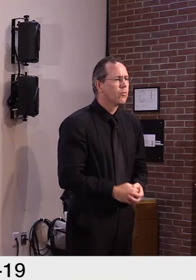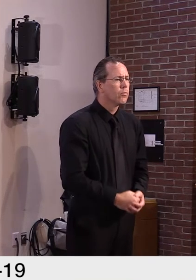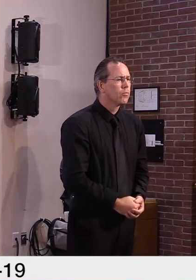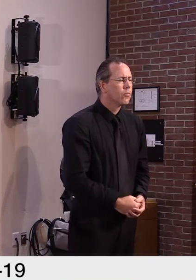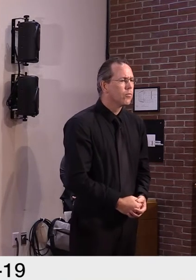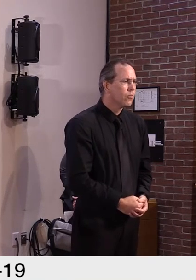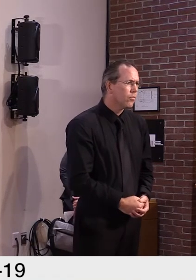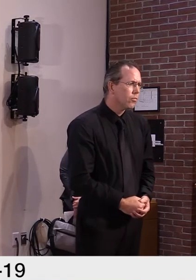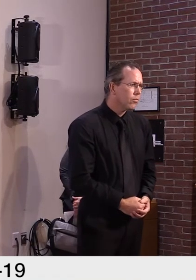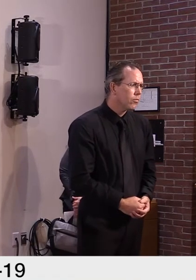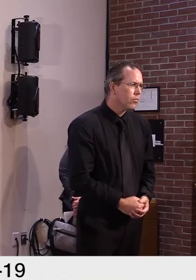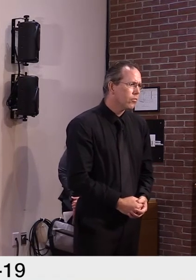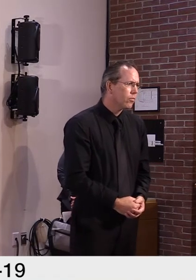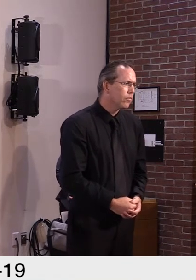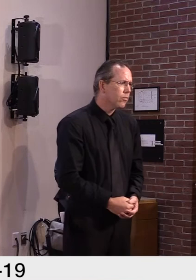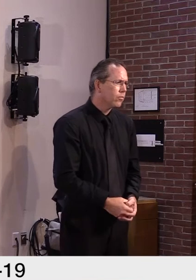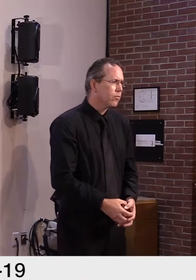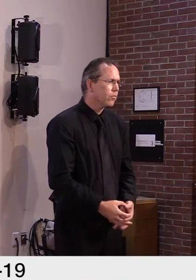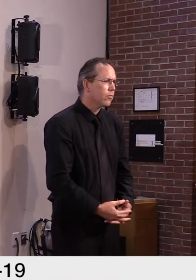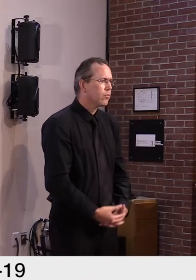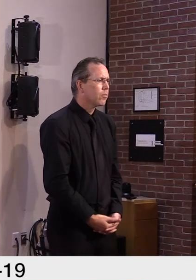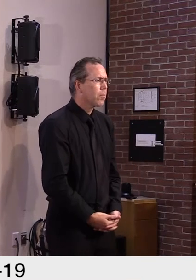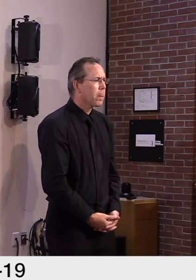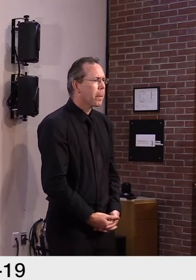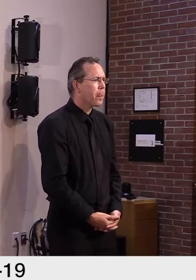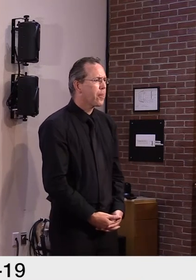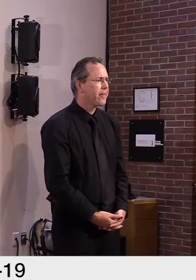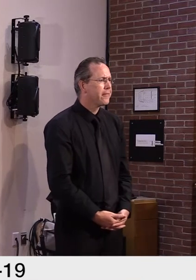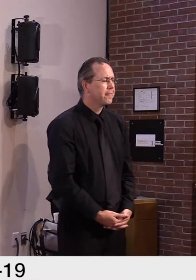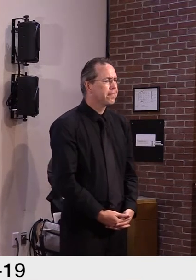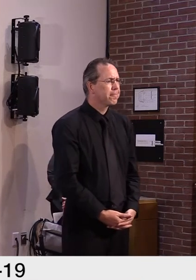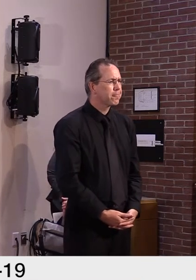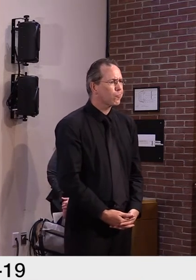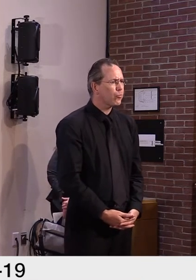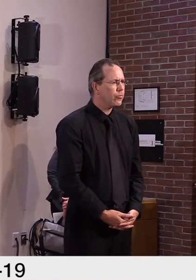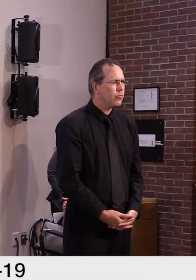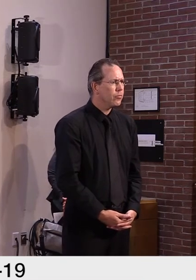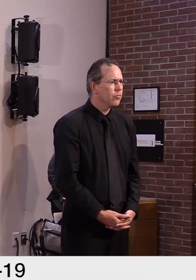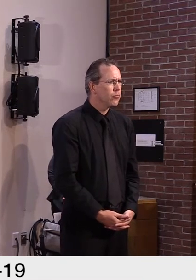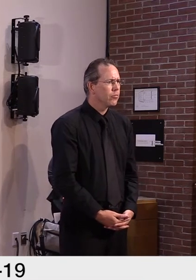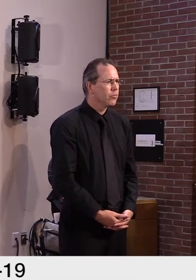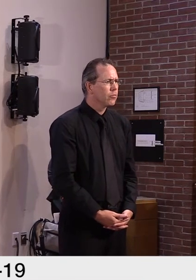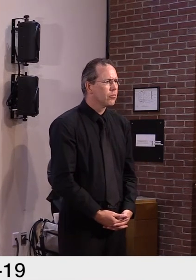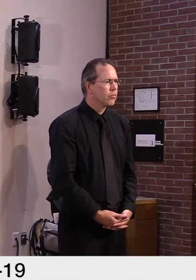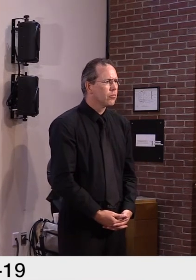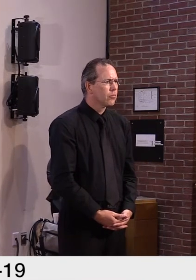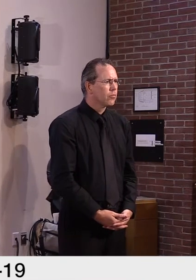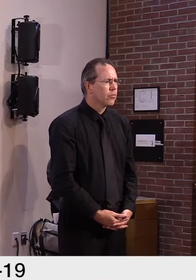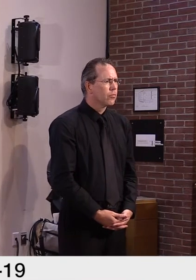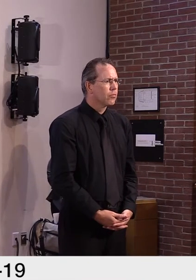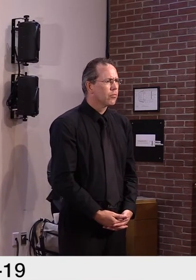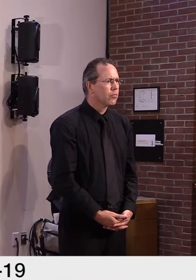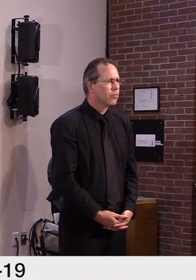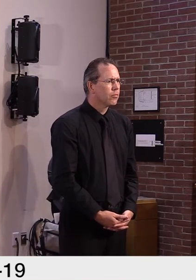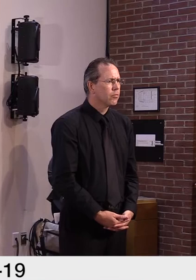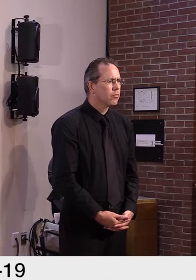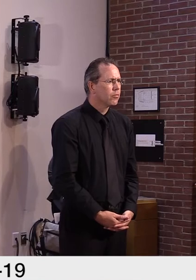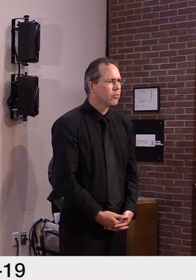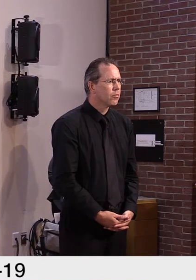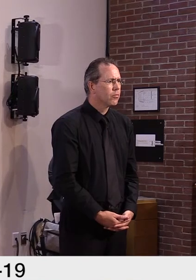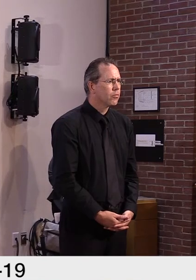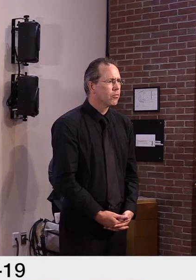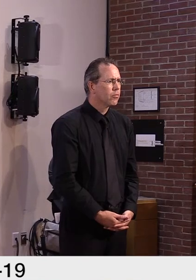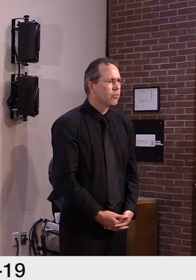better broadband system would enhance that, that opportunity to take advantage of those people coming here. What, I know there's been CARES Act,